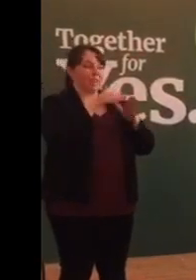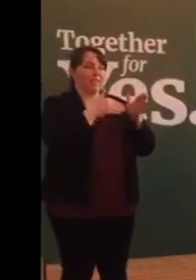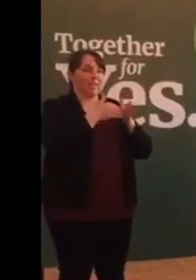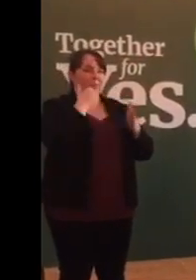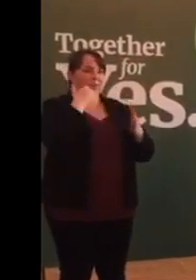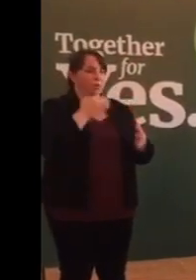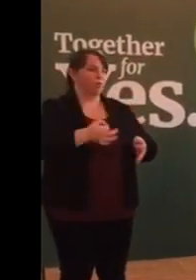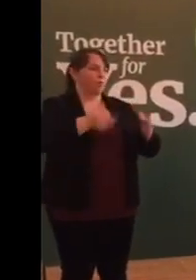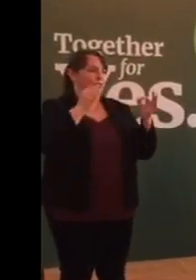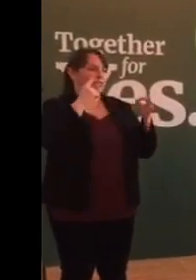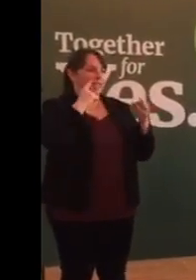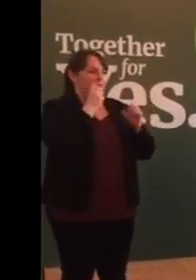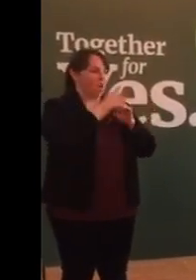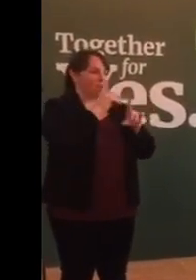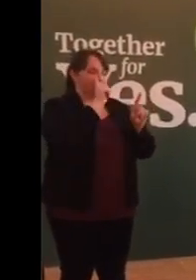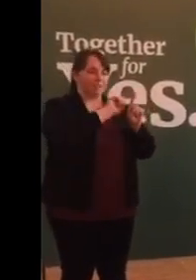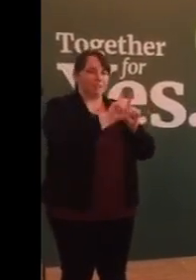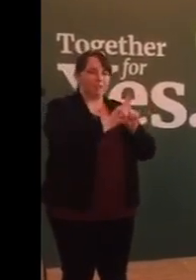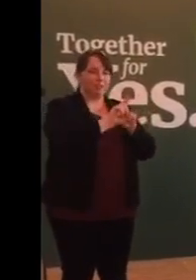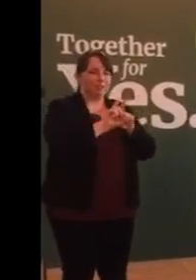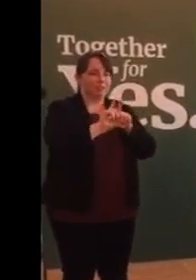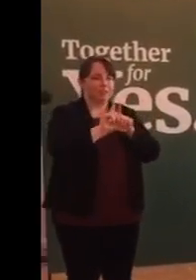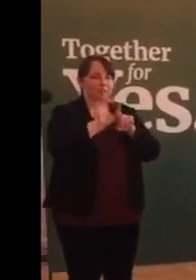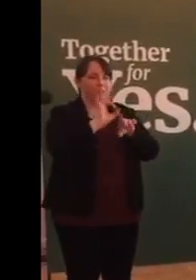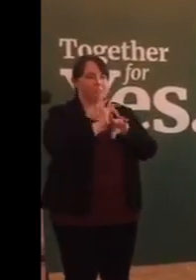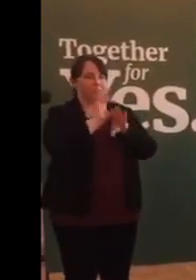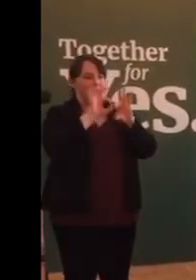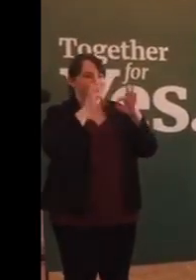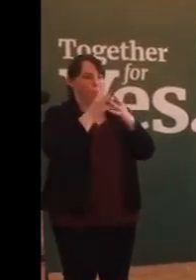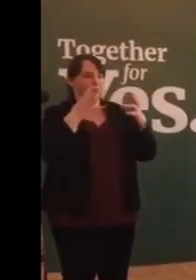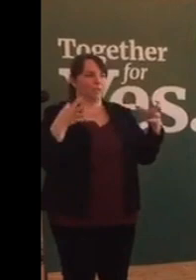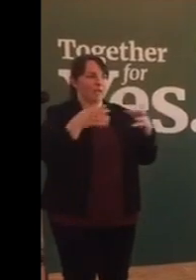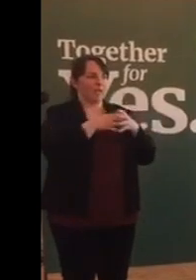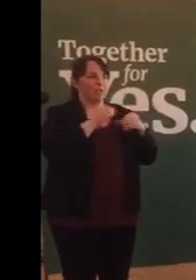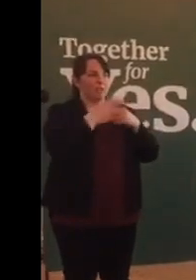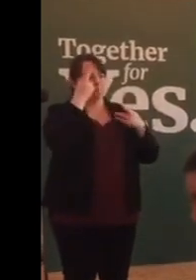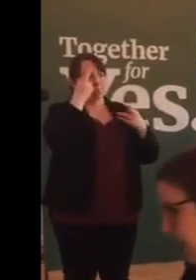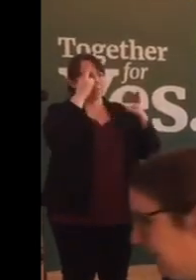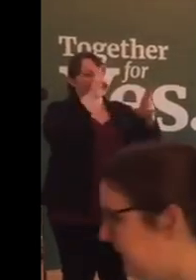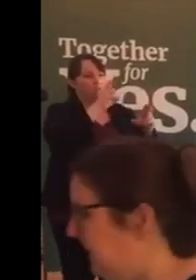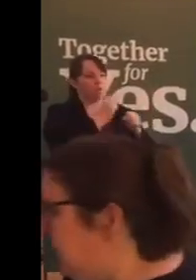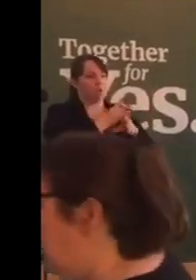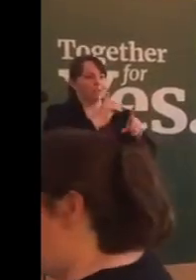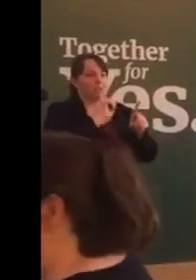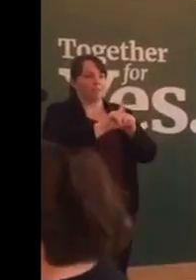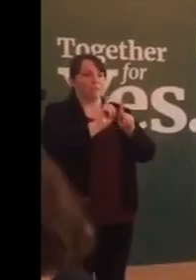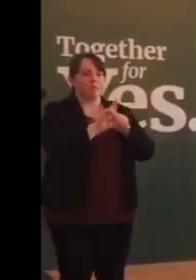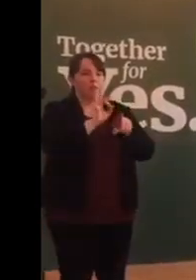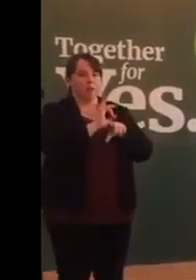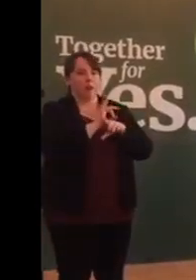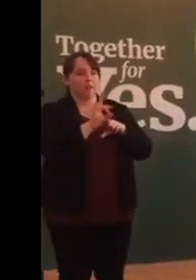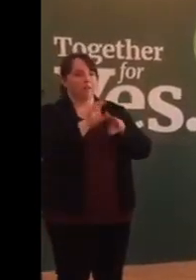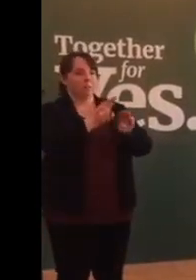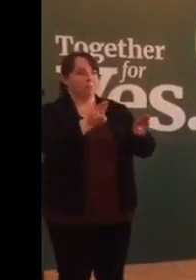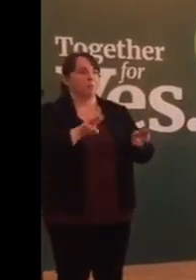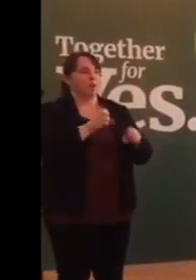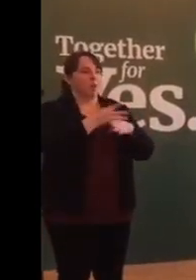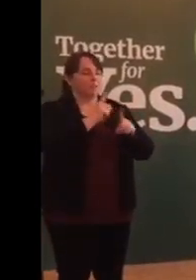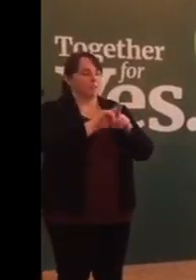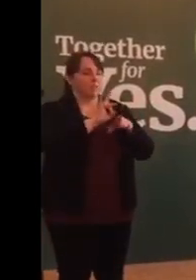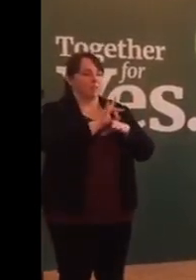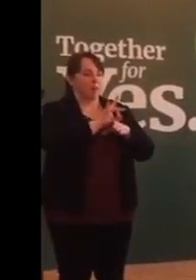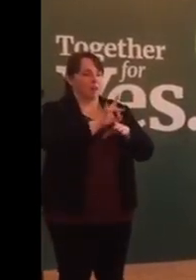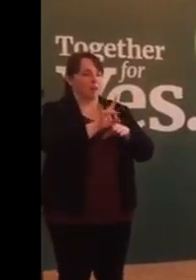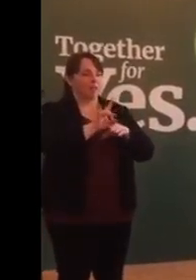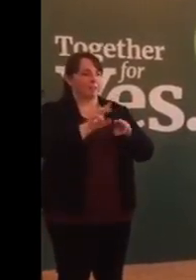it's great to see all these different groups coming together, representing all different threads of people who want to see